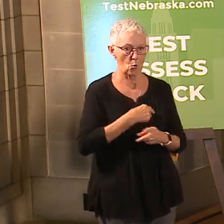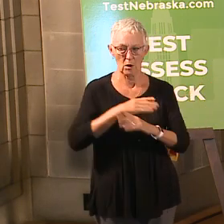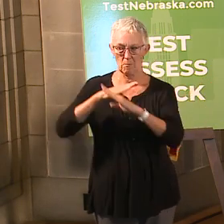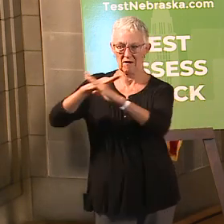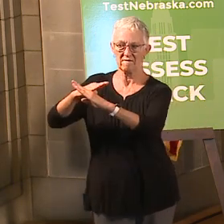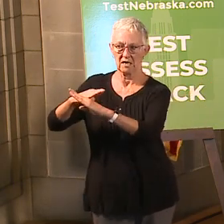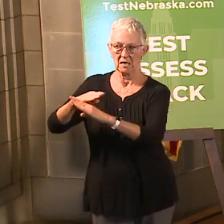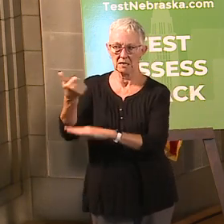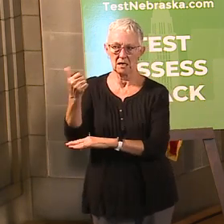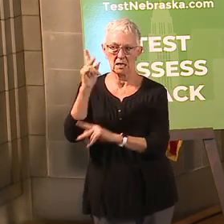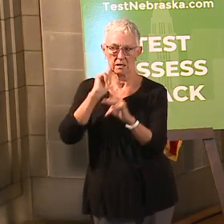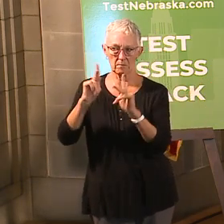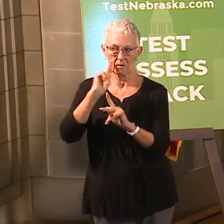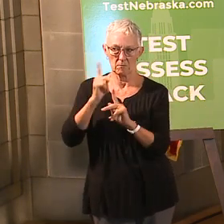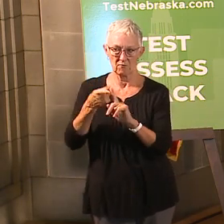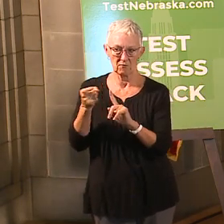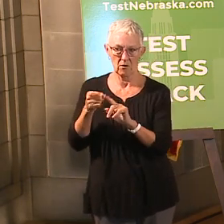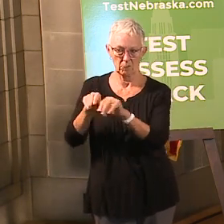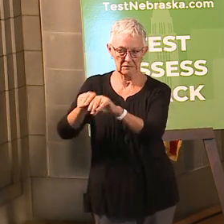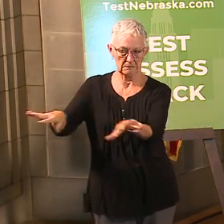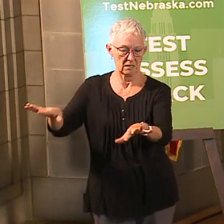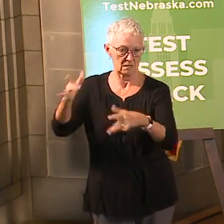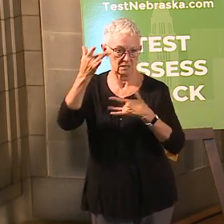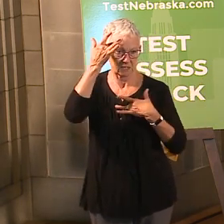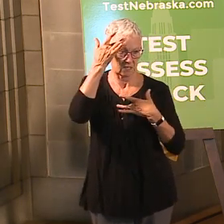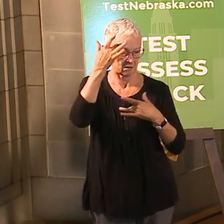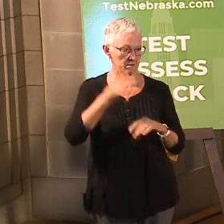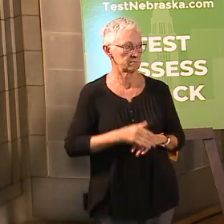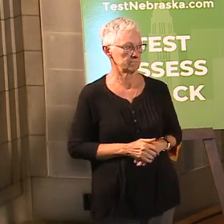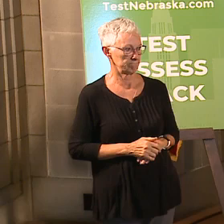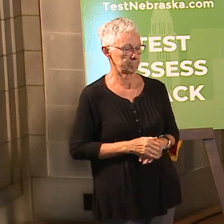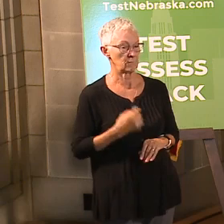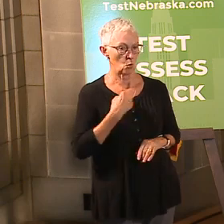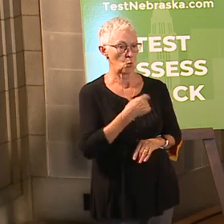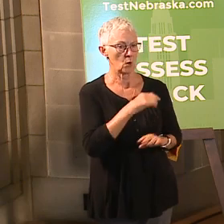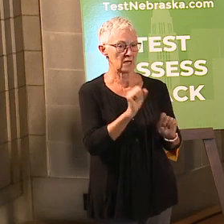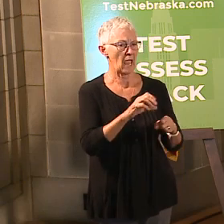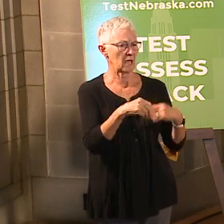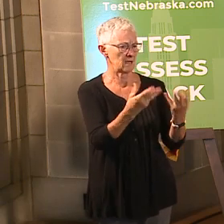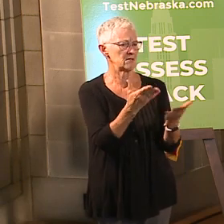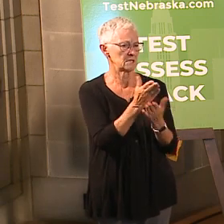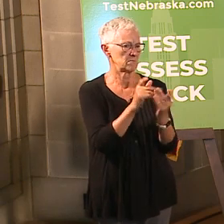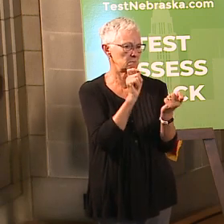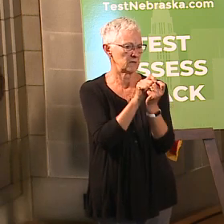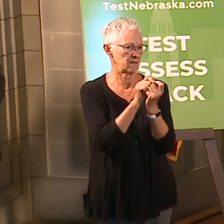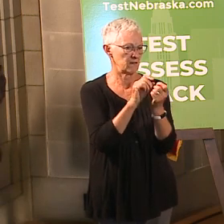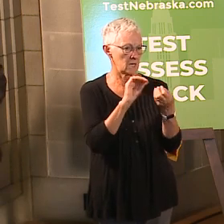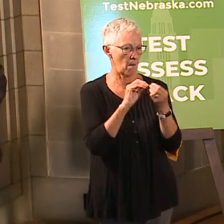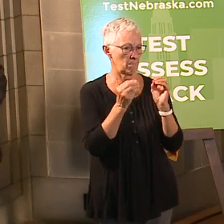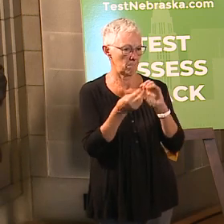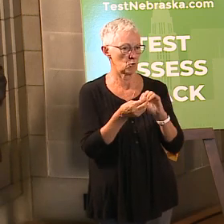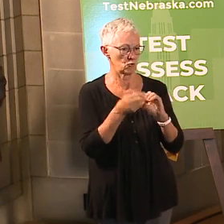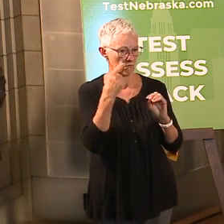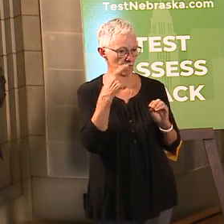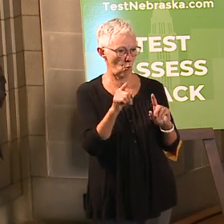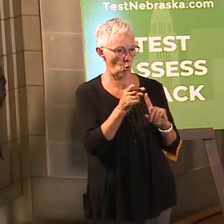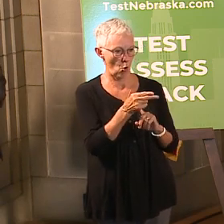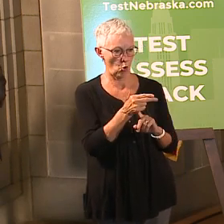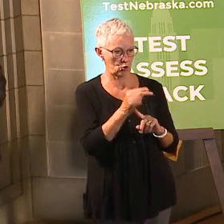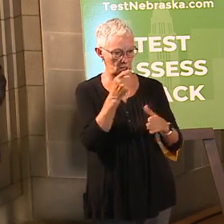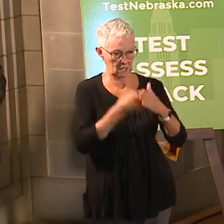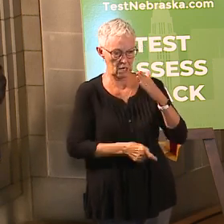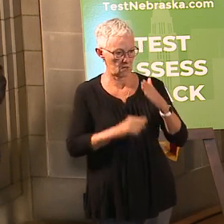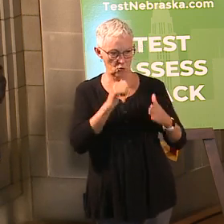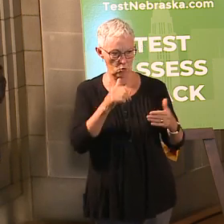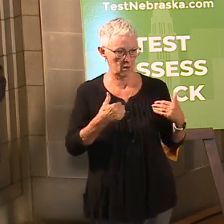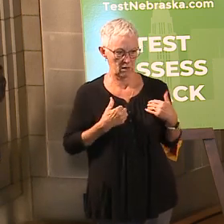And if we can get some specific details with regard to the specific hotel aspect cost of that, right? Yes. So we can get that for you, we just don't have it